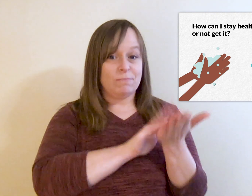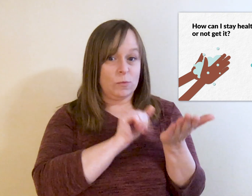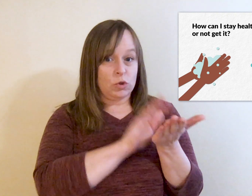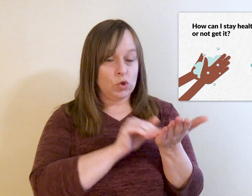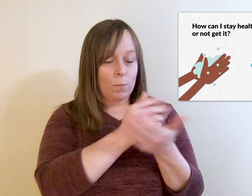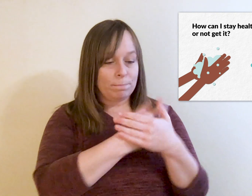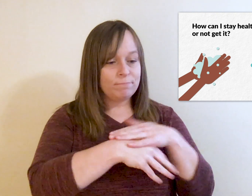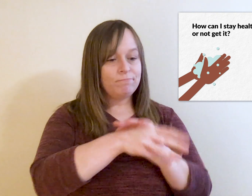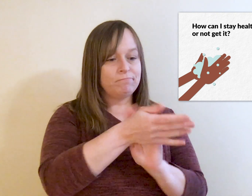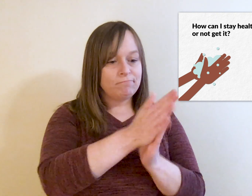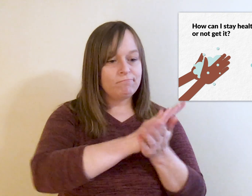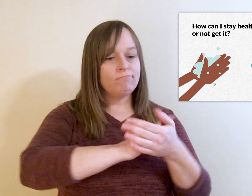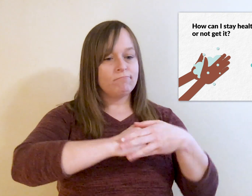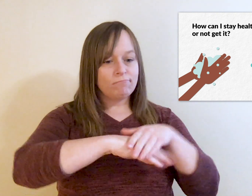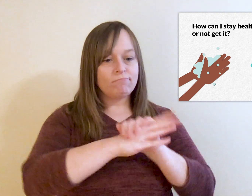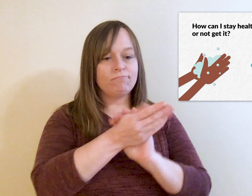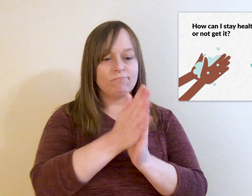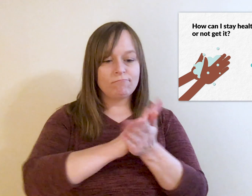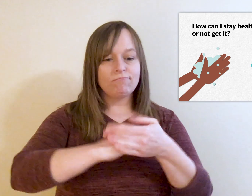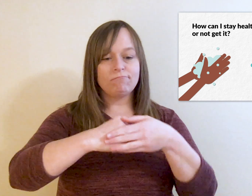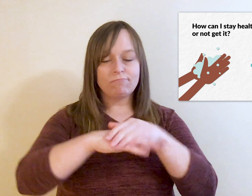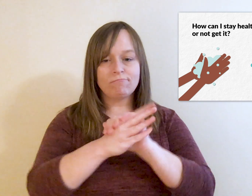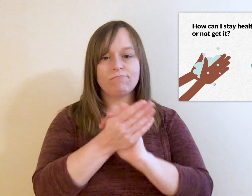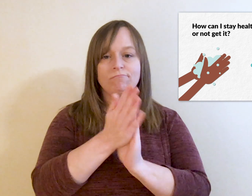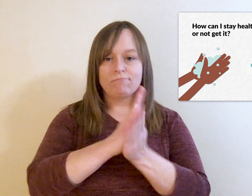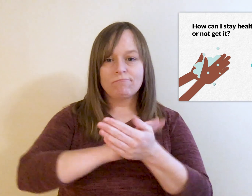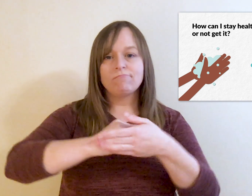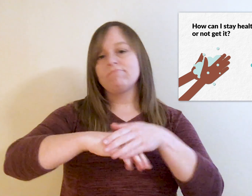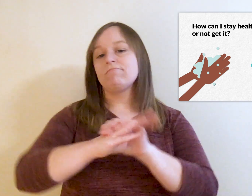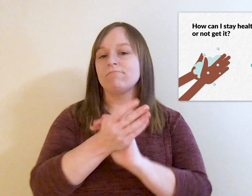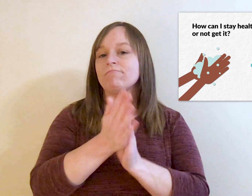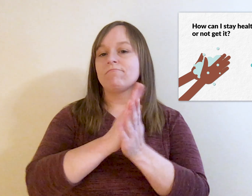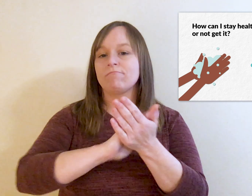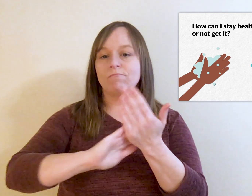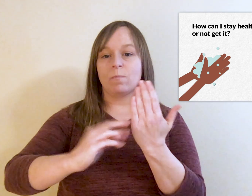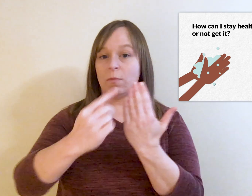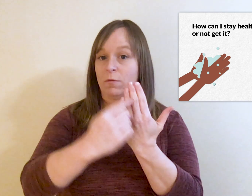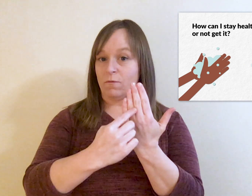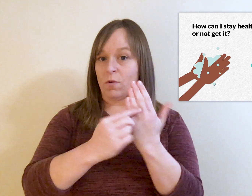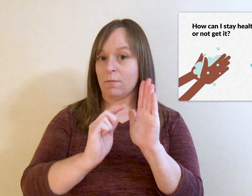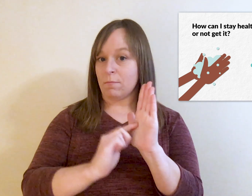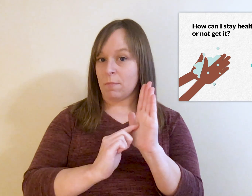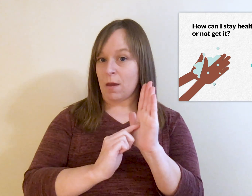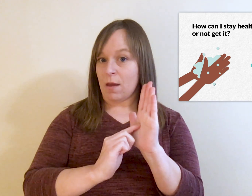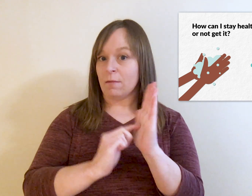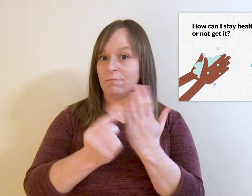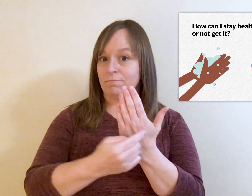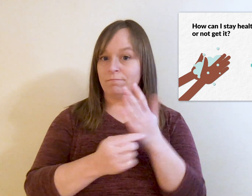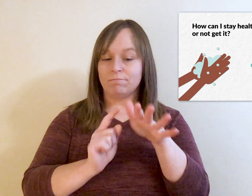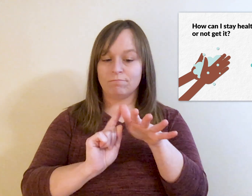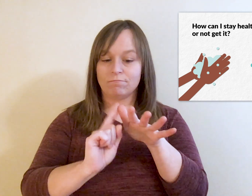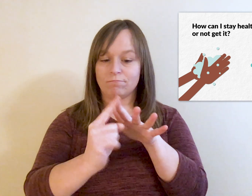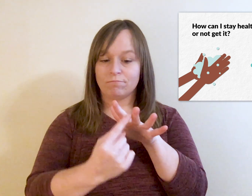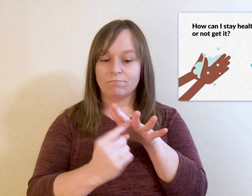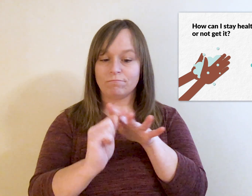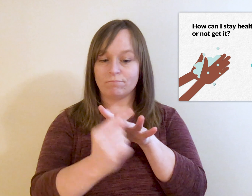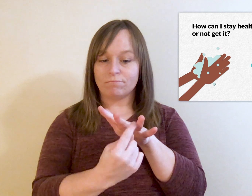apply soap. Rub your hands together with the soap. Rub the front and back of your hands,